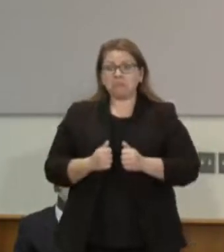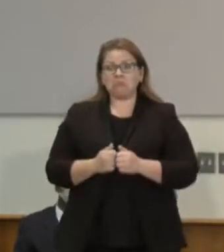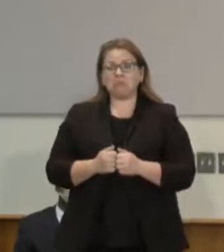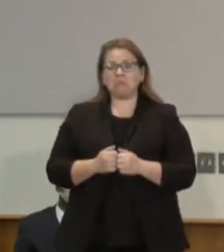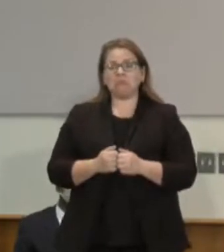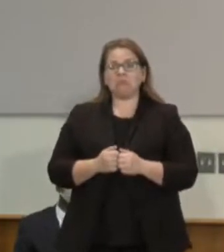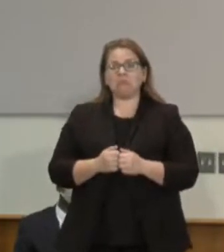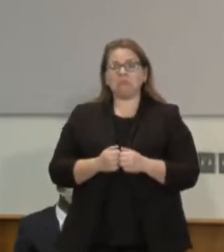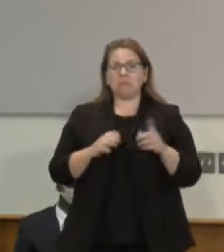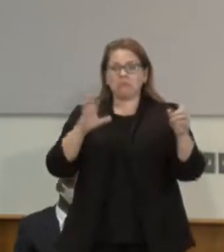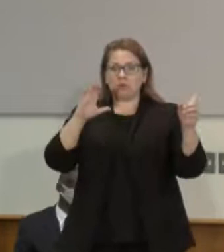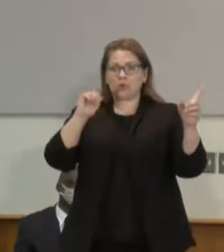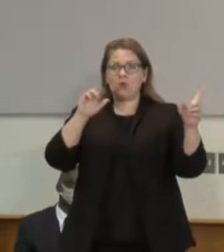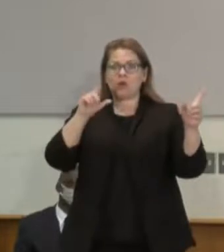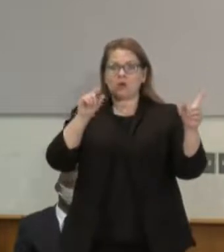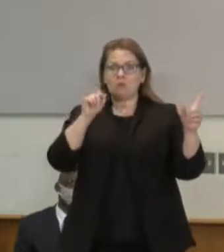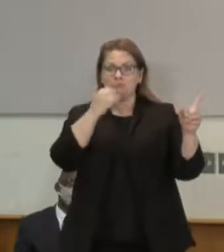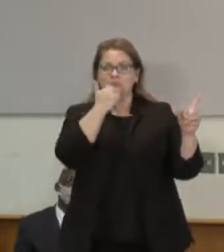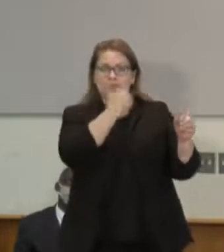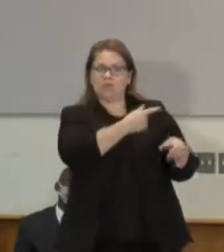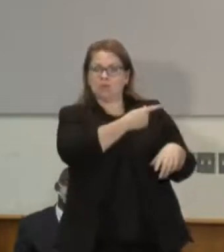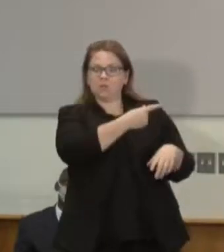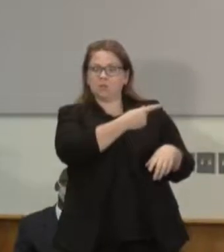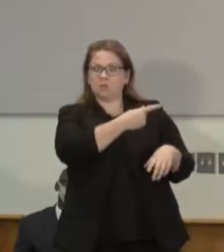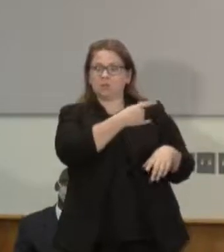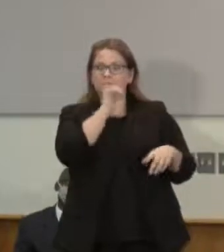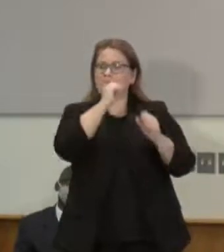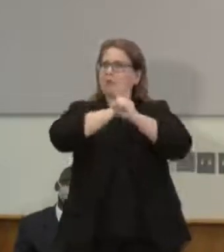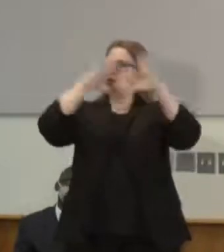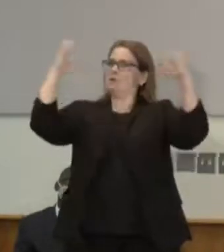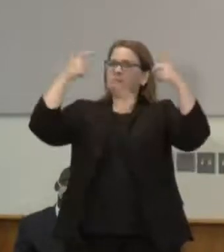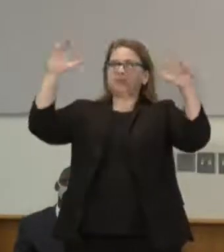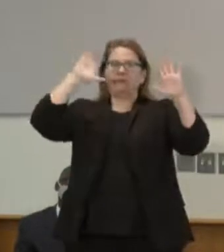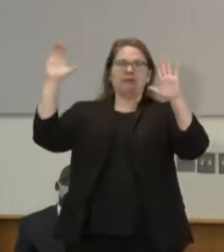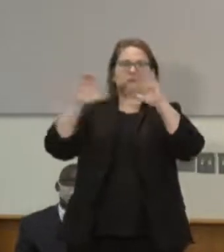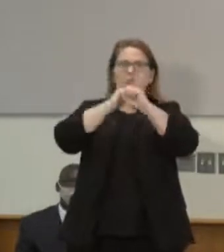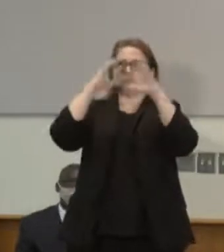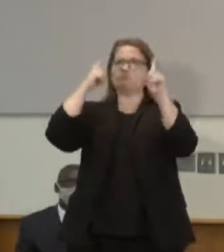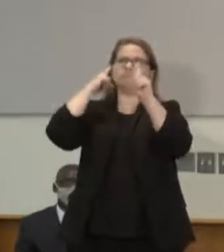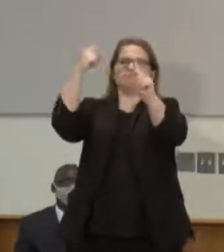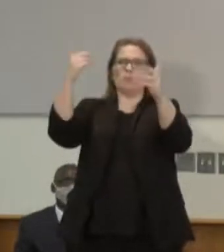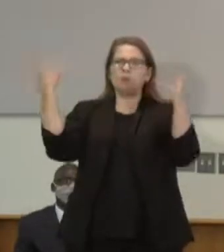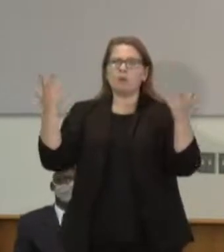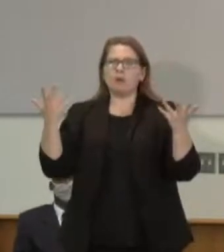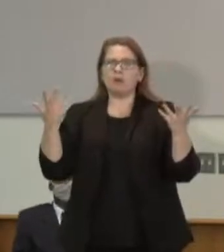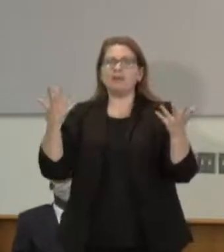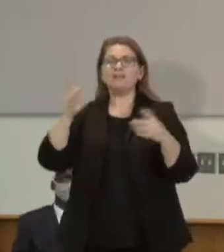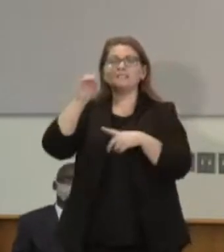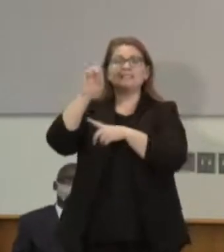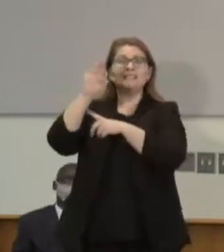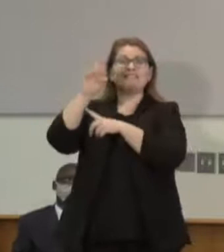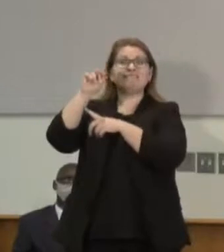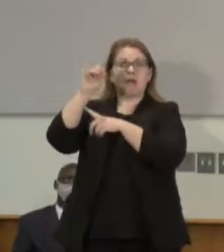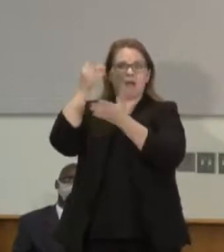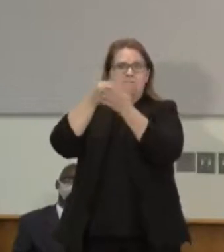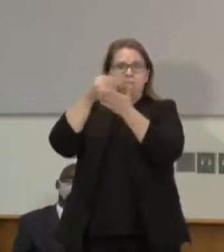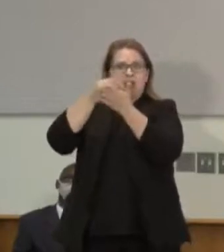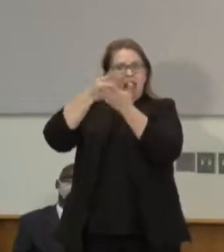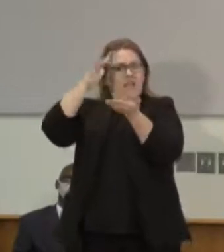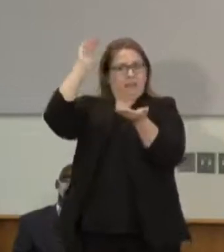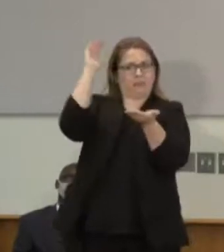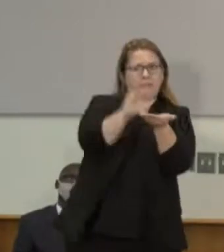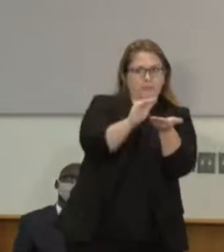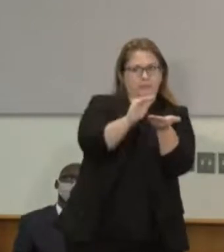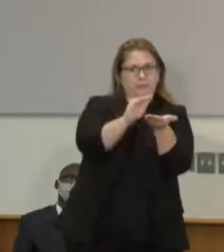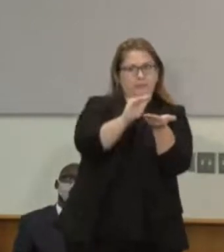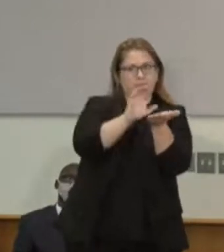Carlos, I appreciate you thinking big picture and talking that way on this, this idea of defunding. What we're trying to envision is what does public safety look like? What we want to see